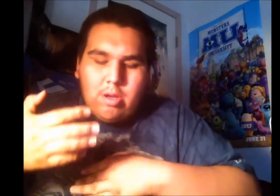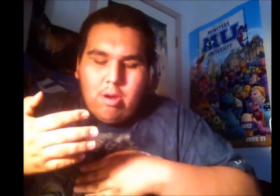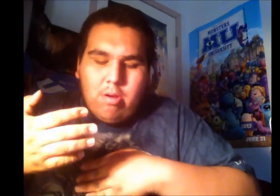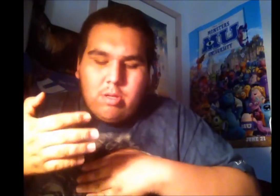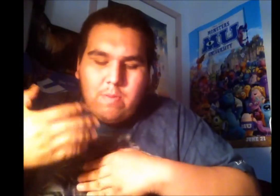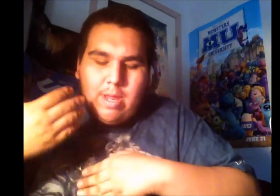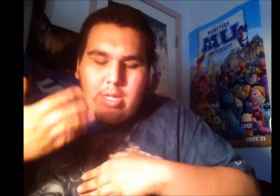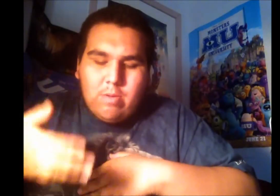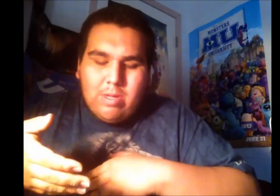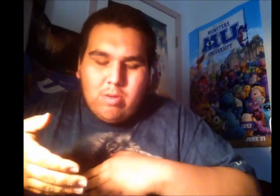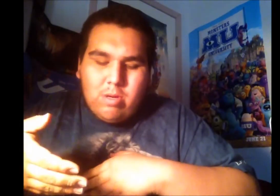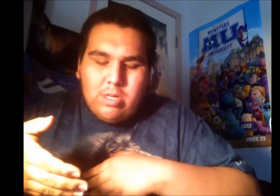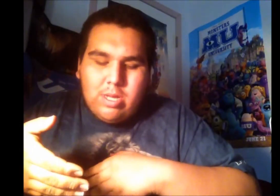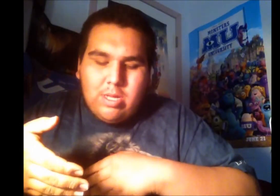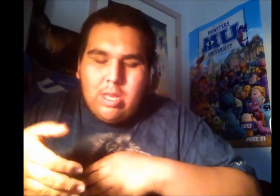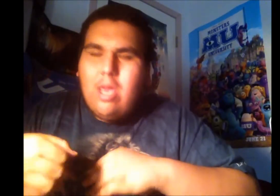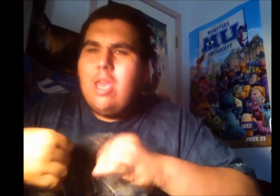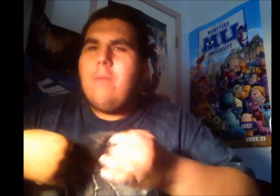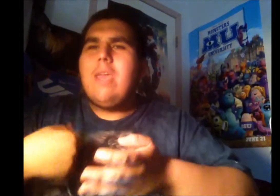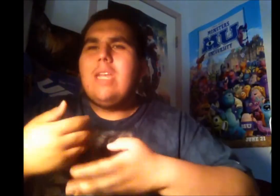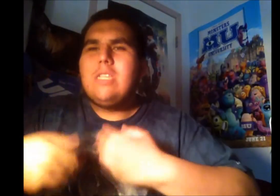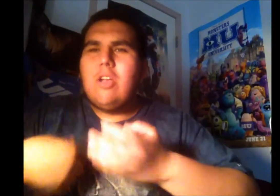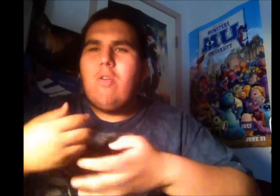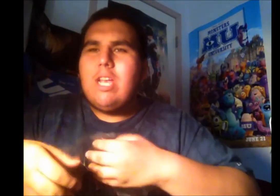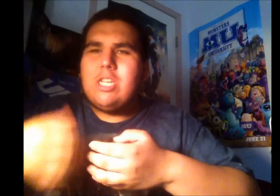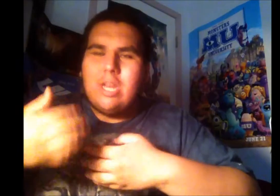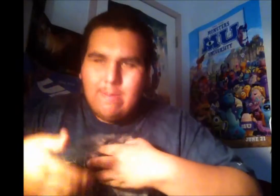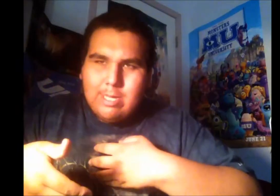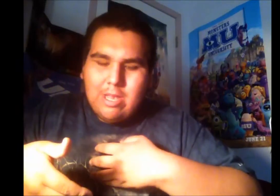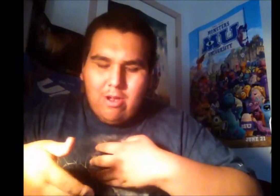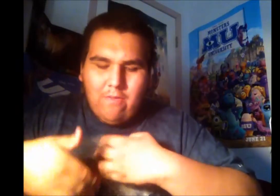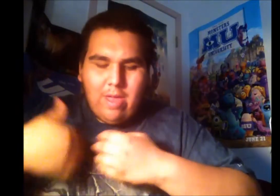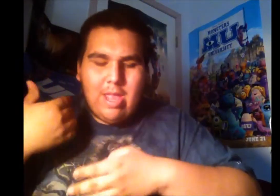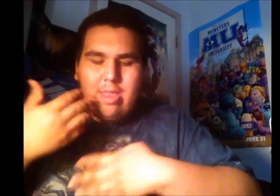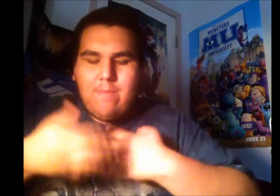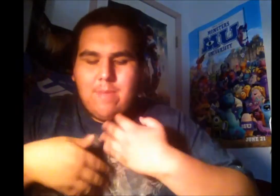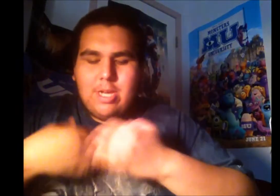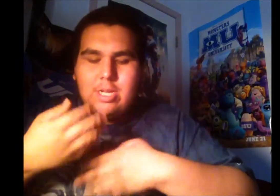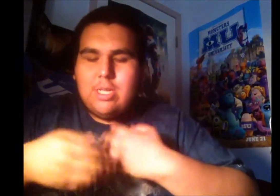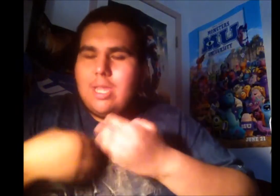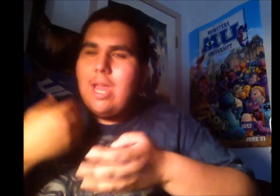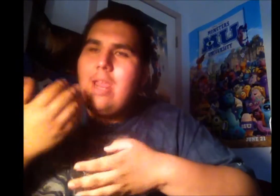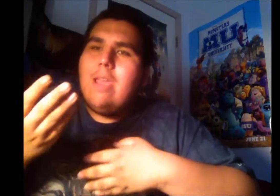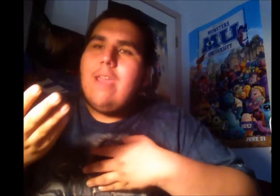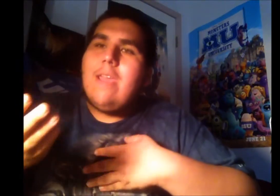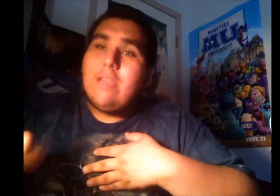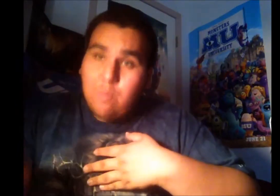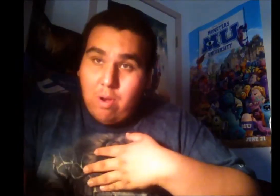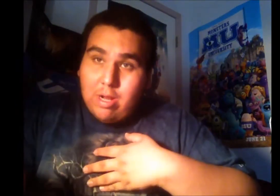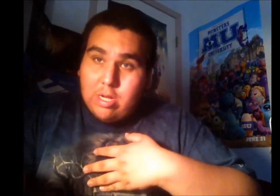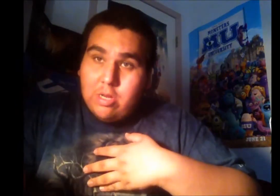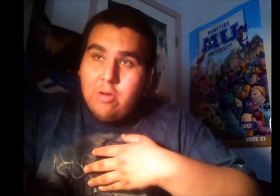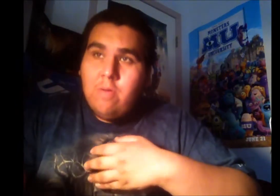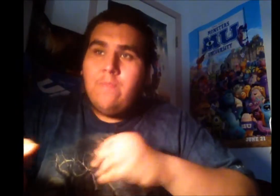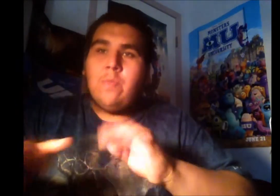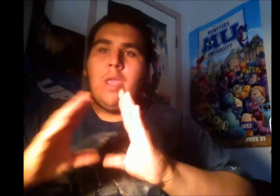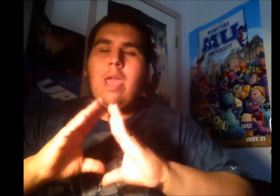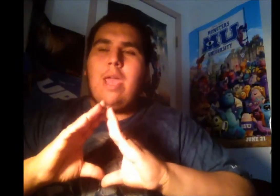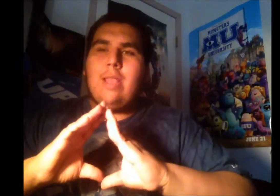Earth's remaining resources. He begins to question himself and the missions that he is brought to and